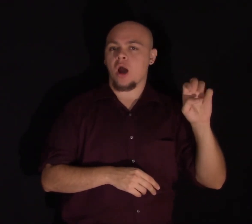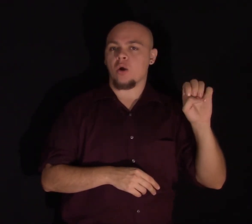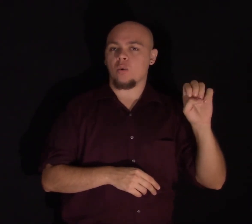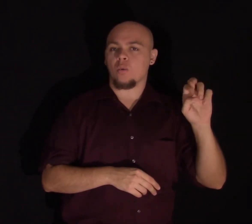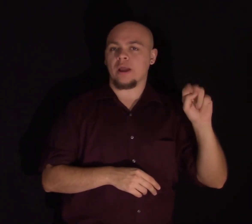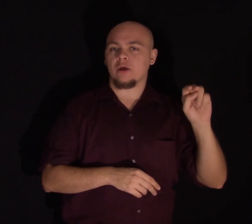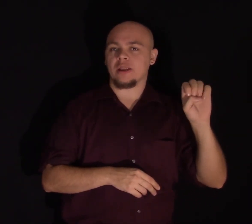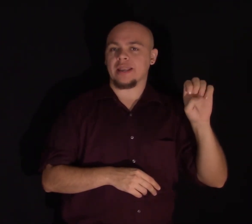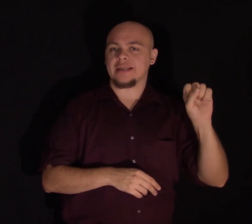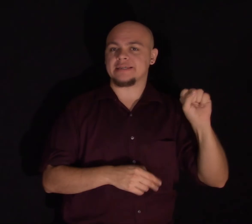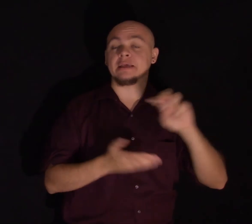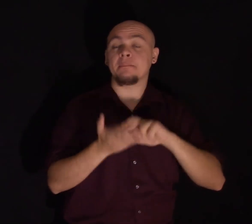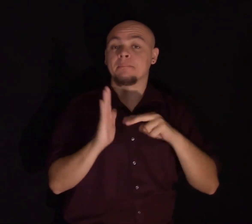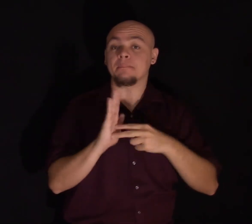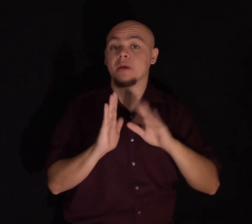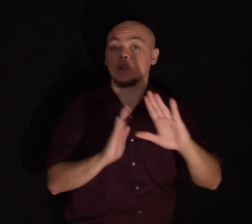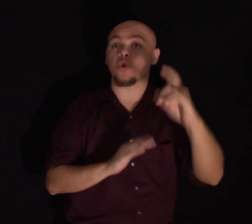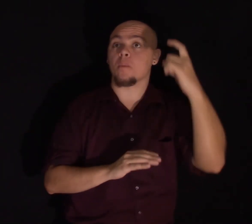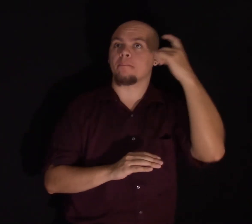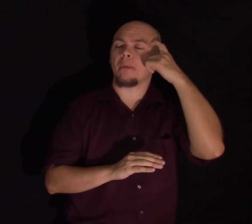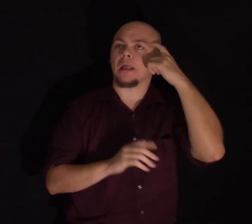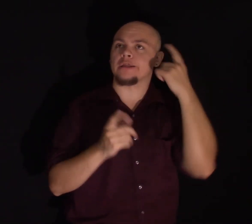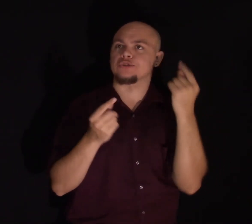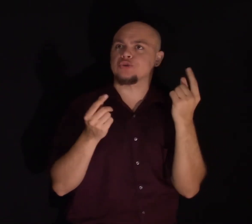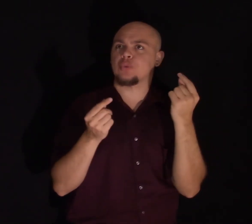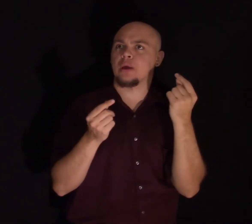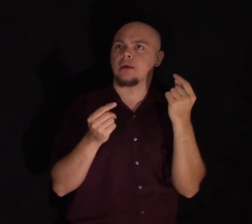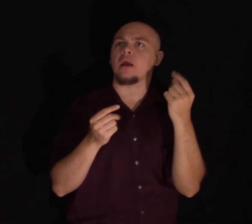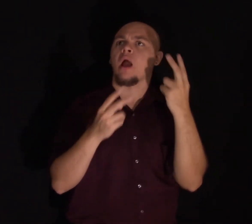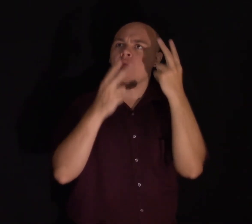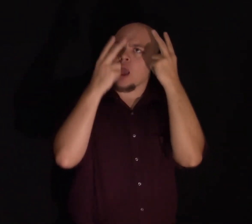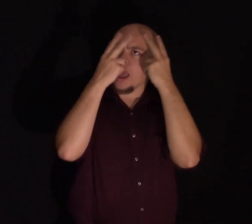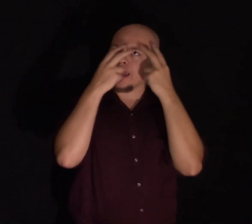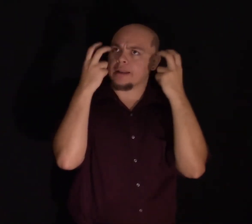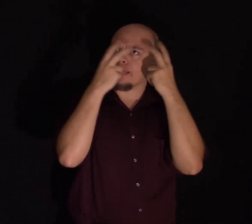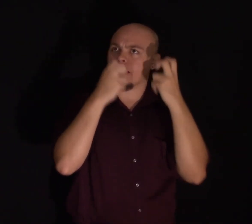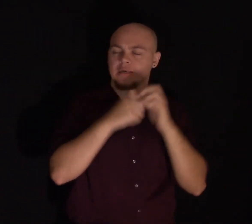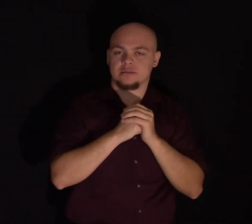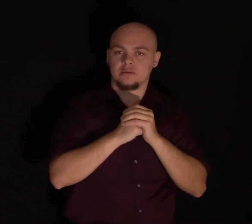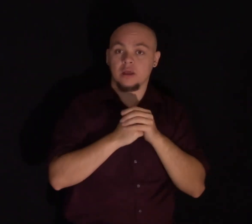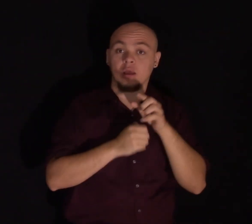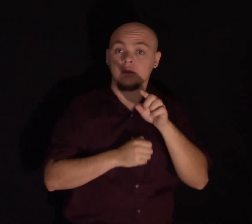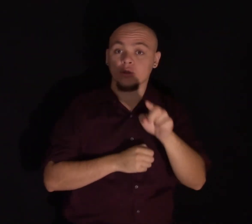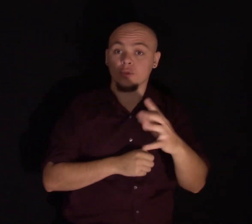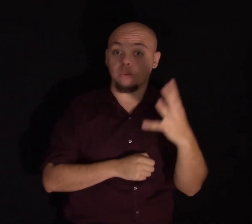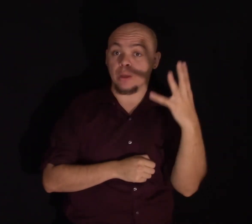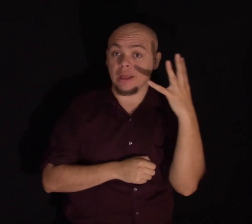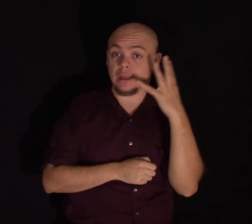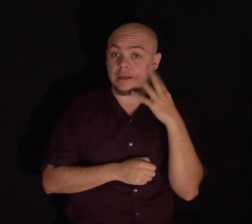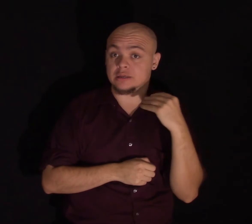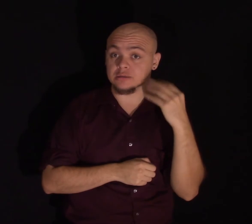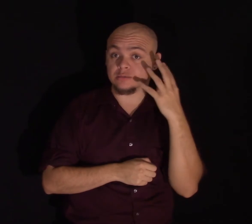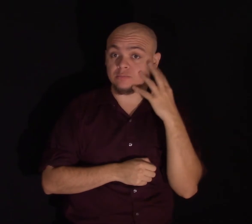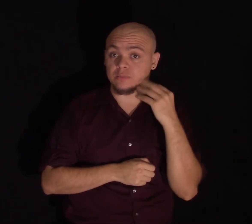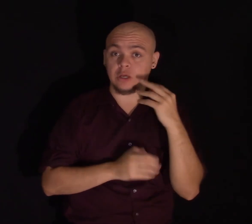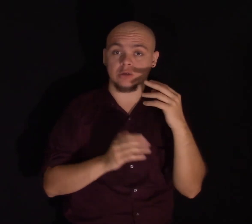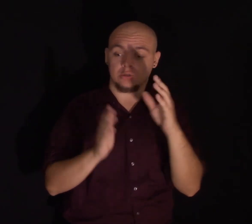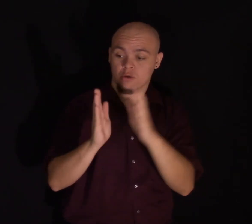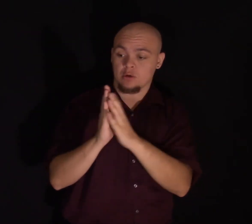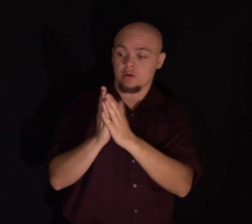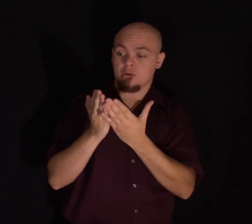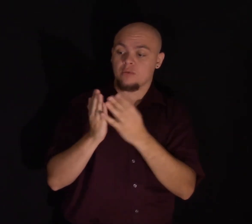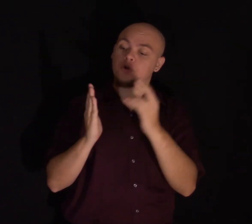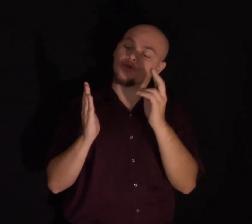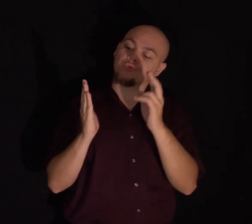knowing what our minds are doing. How many of you have ever had the experience of reading a book